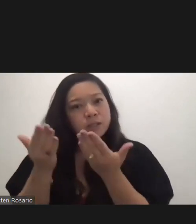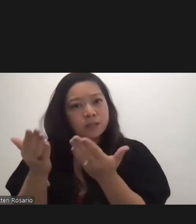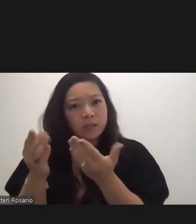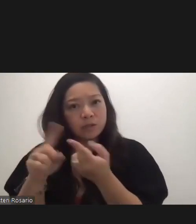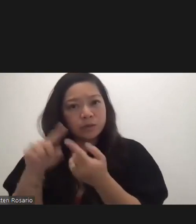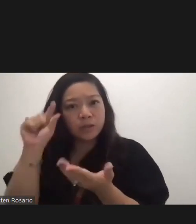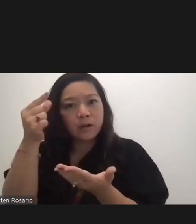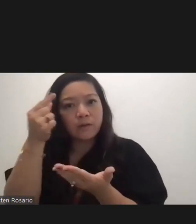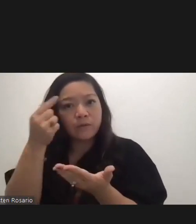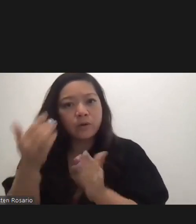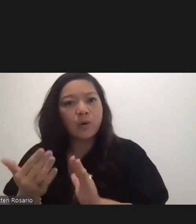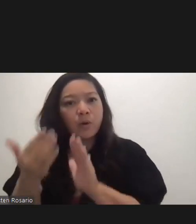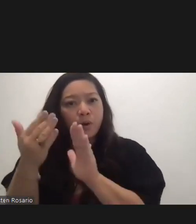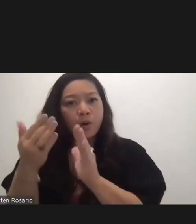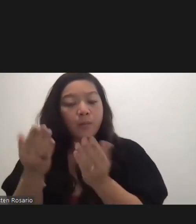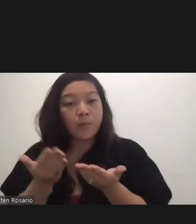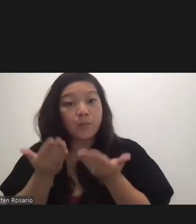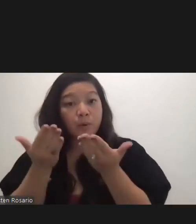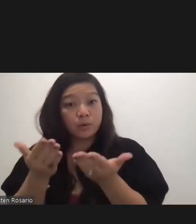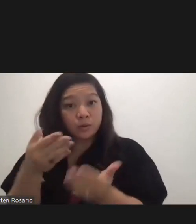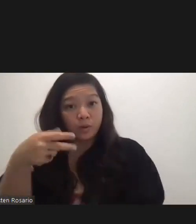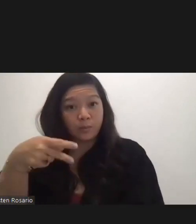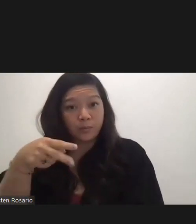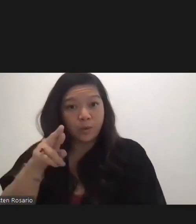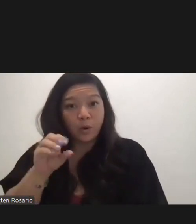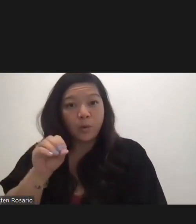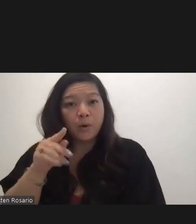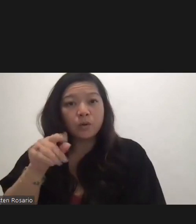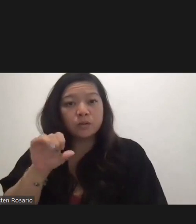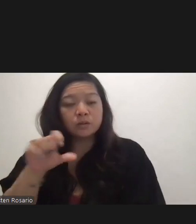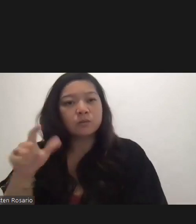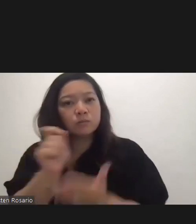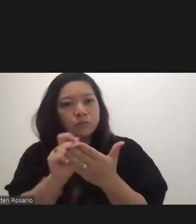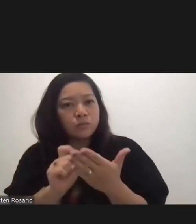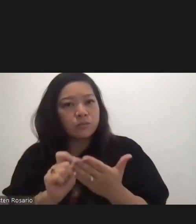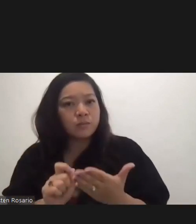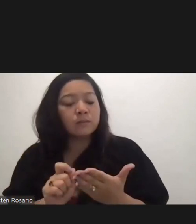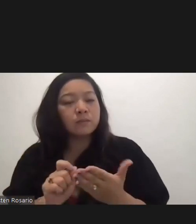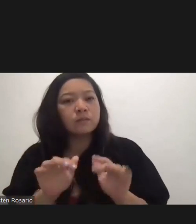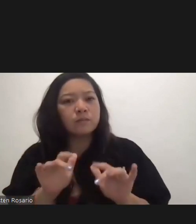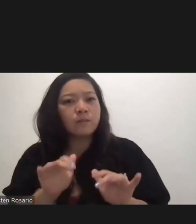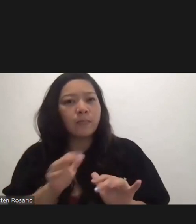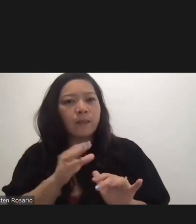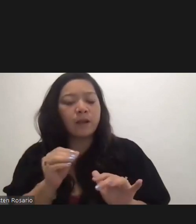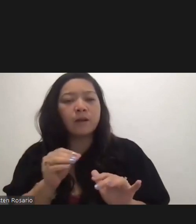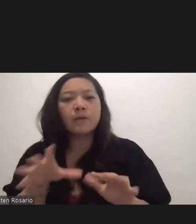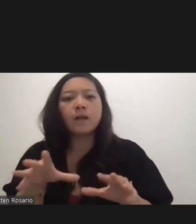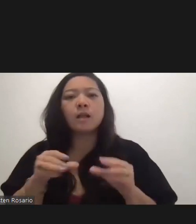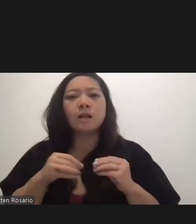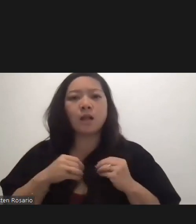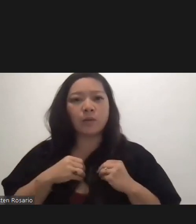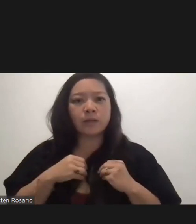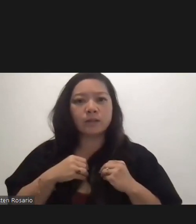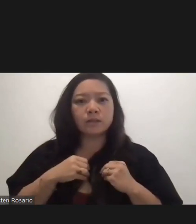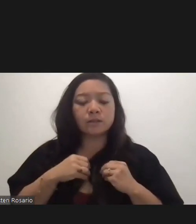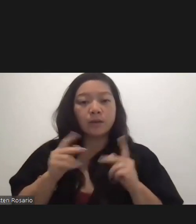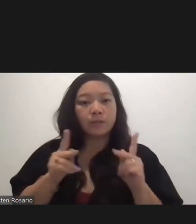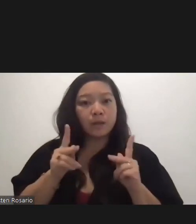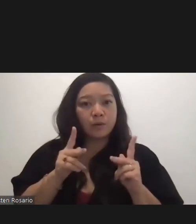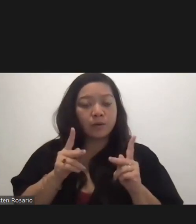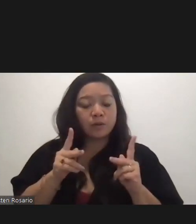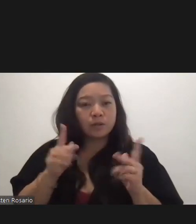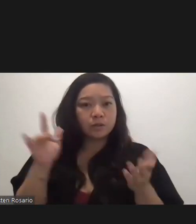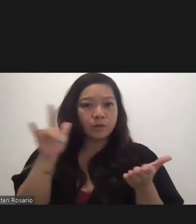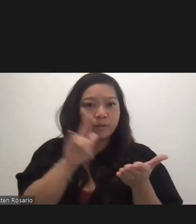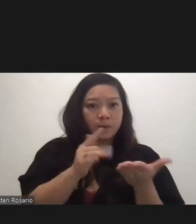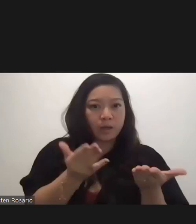a proposal regarding allowing expats to come to Guam to be